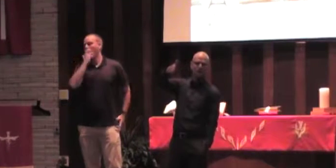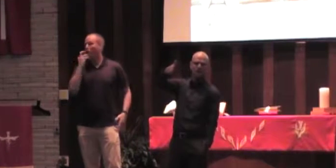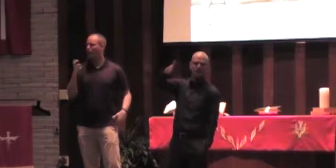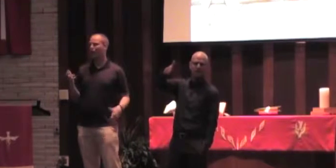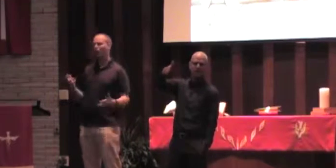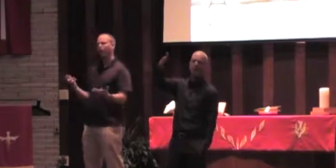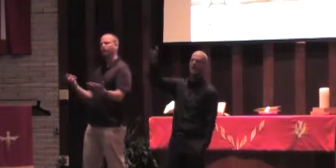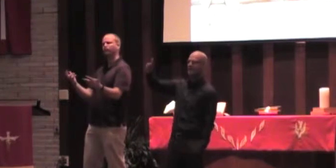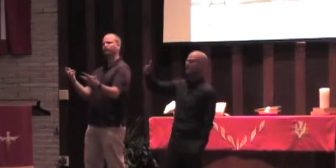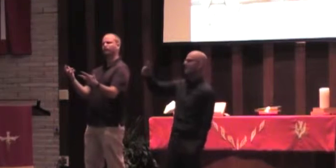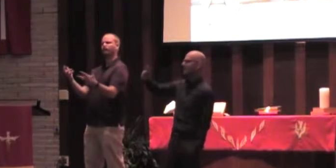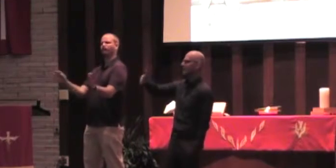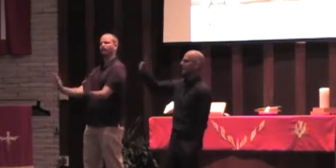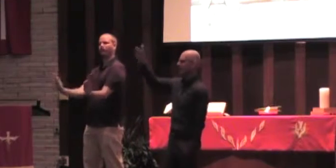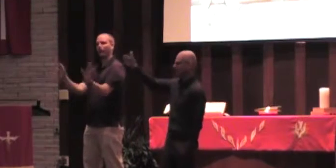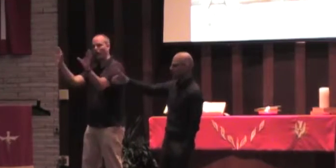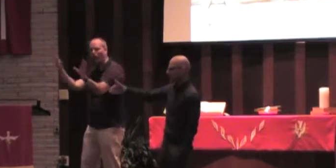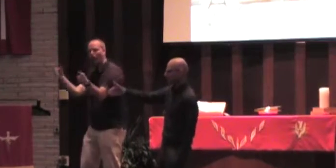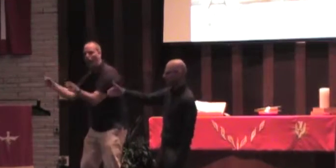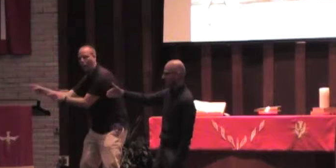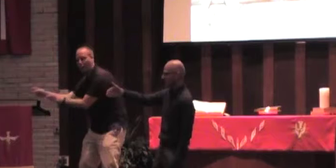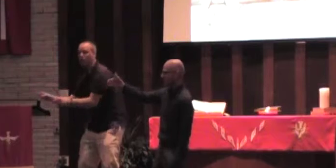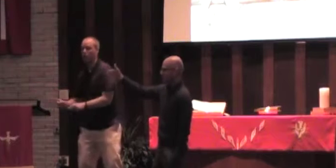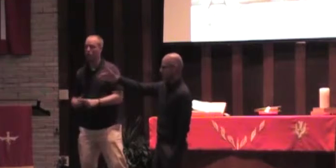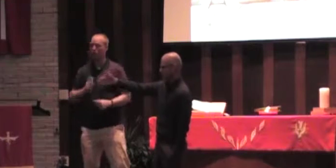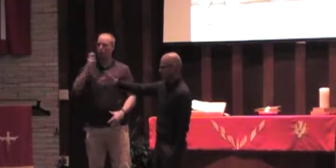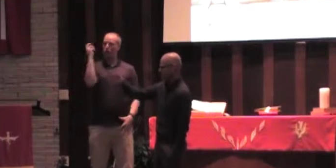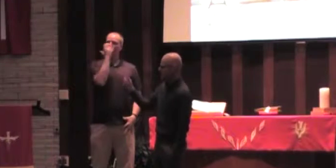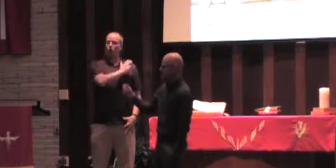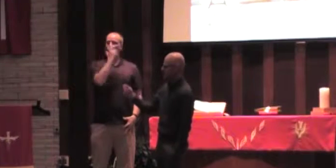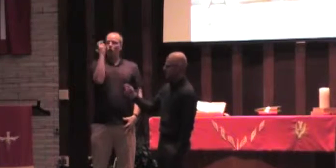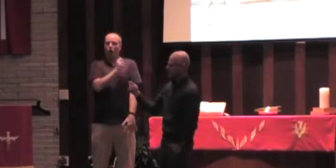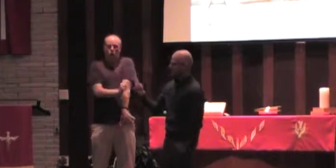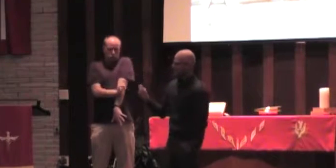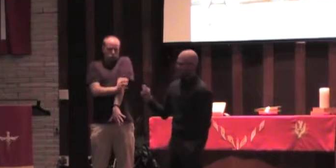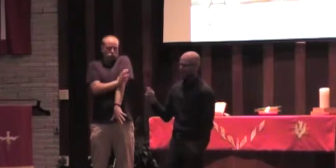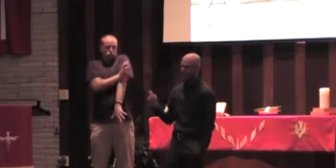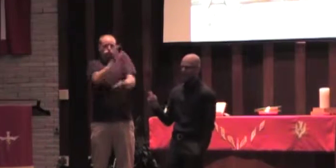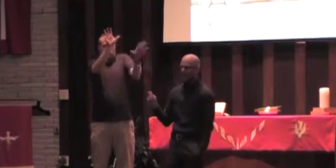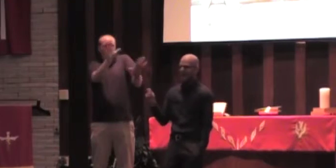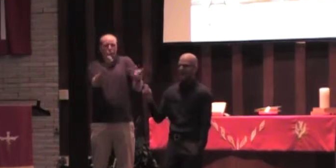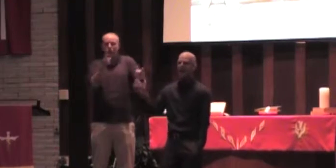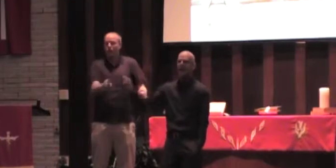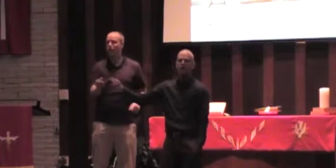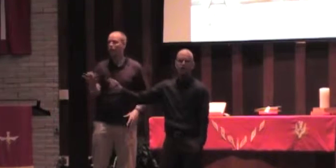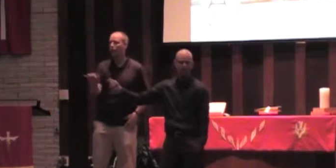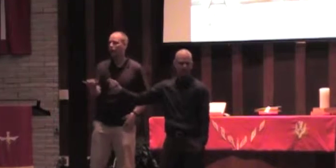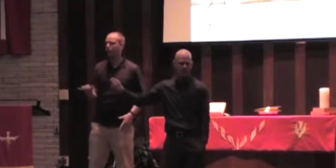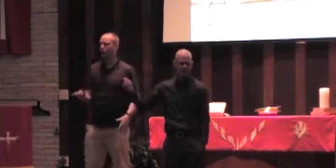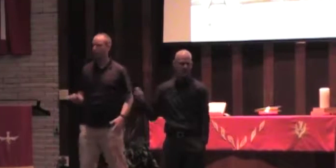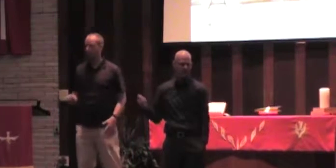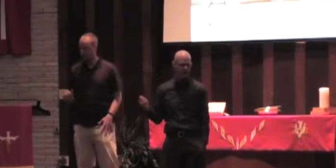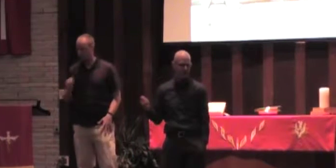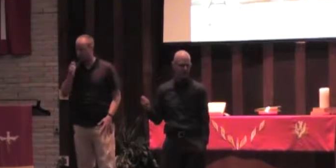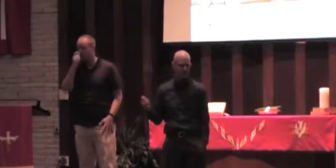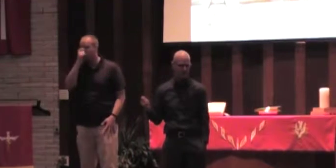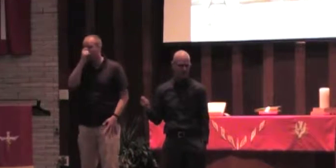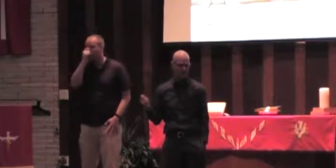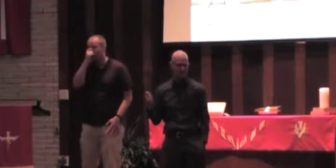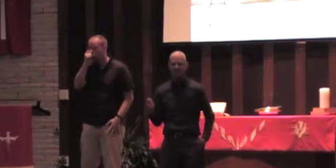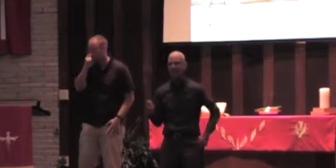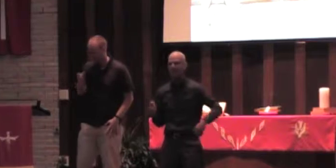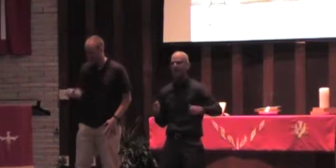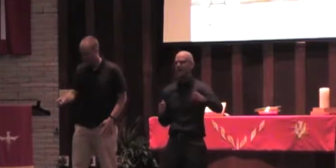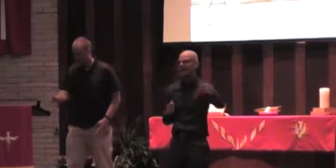normal miracles, and then there are extraordinary miracles. Things like just touching a handkerchief that Paul had